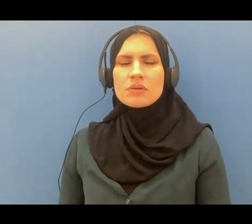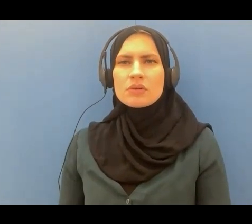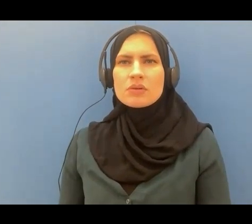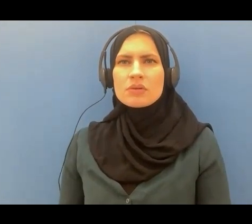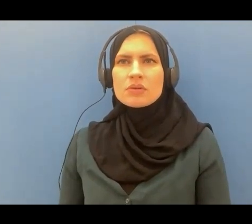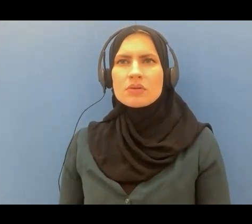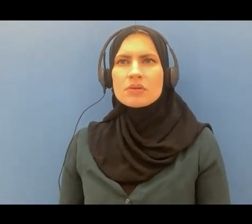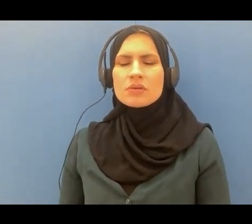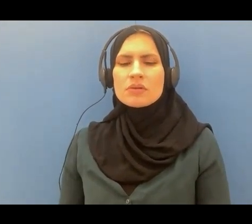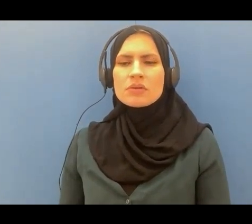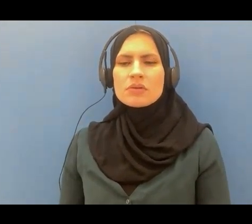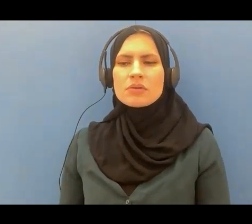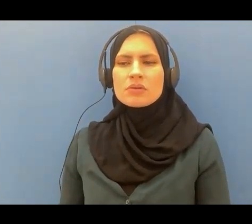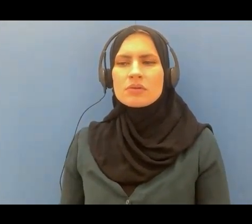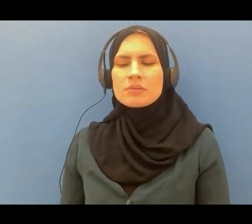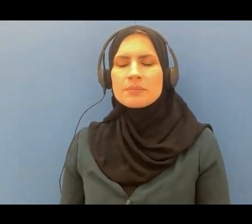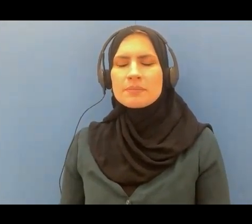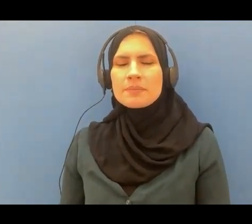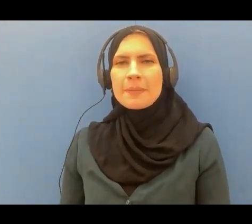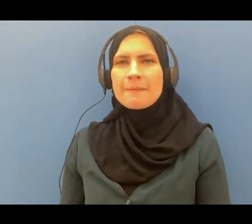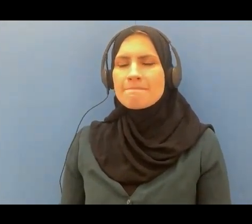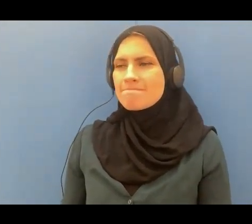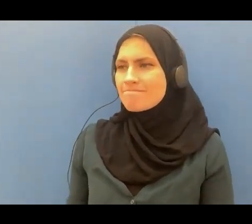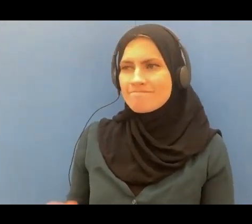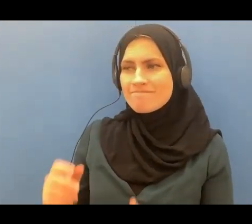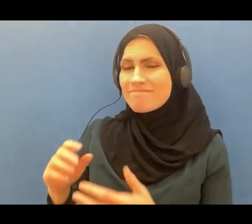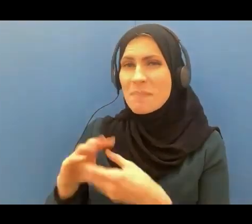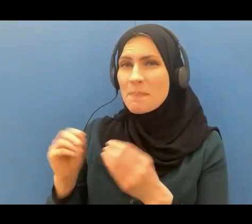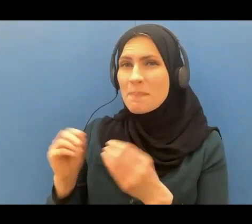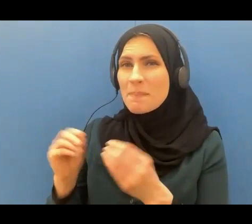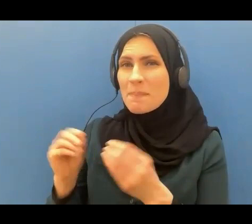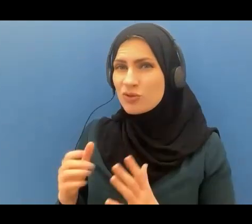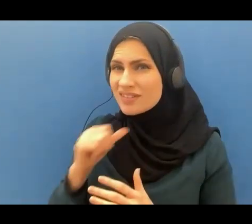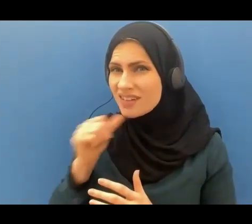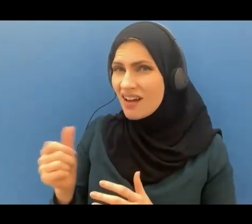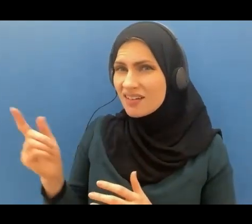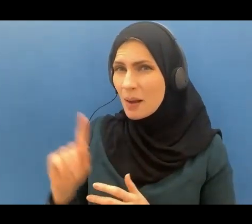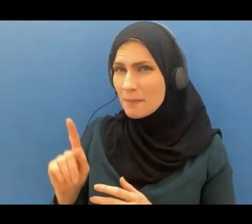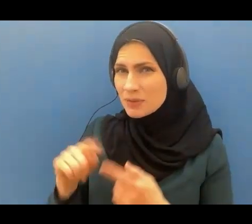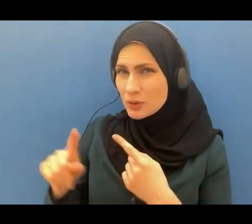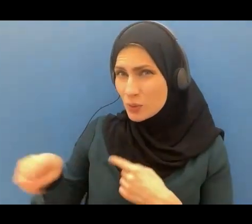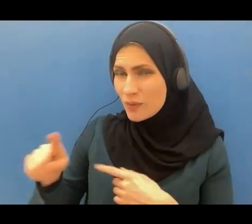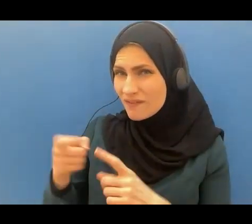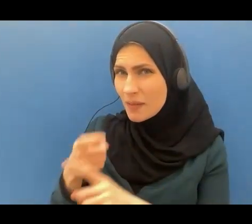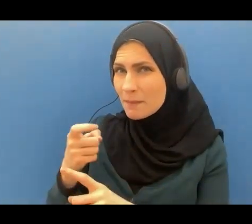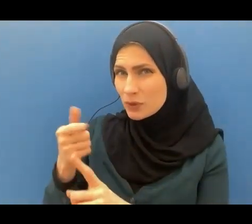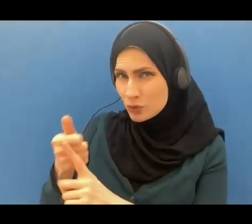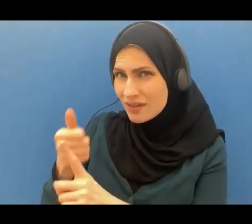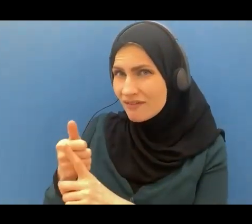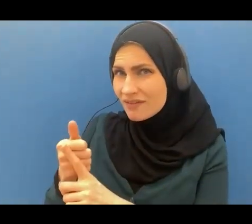and didn't those messengers come to you from yourself reciting to you the verses of